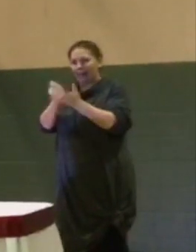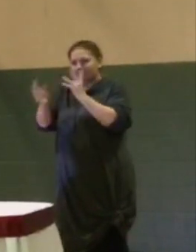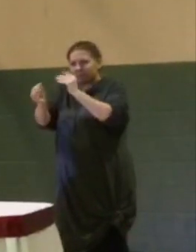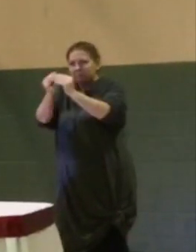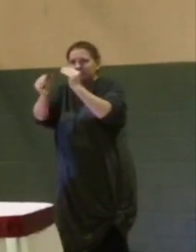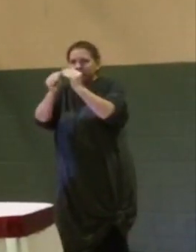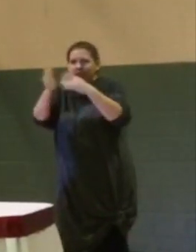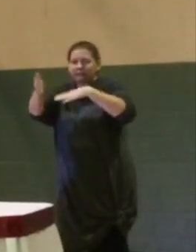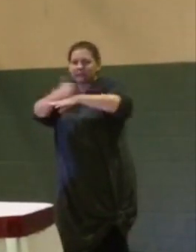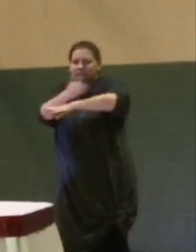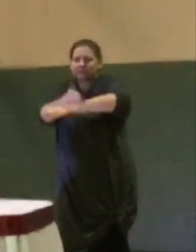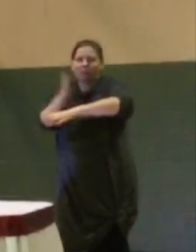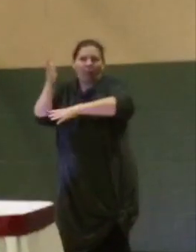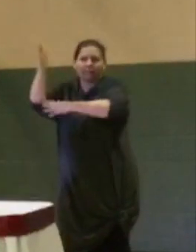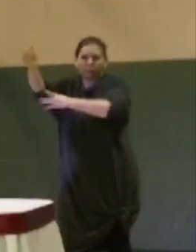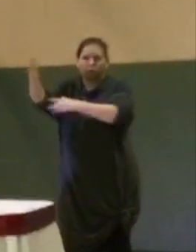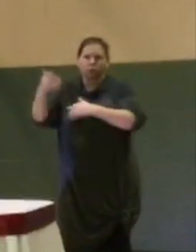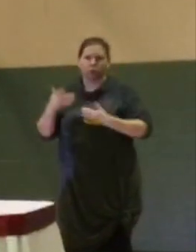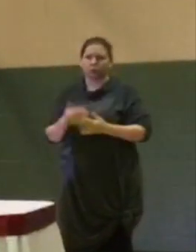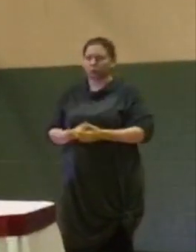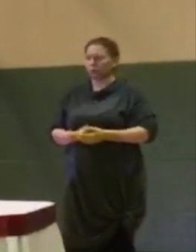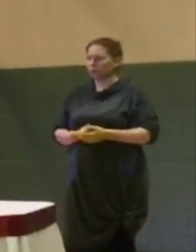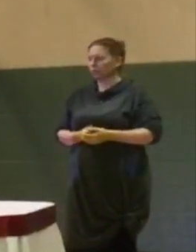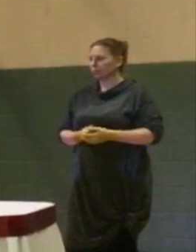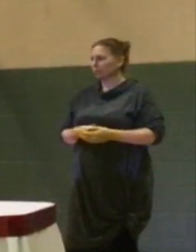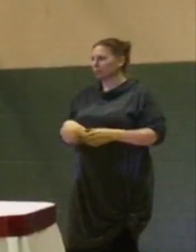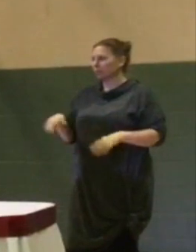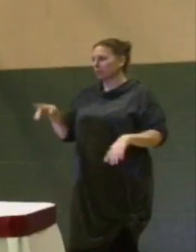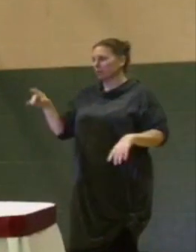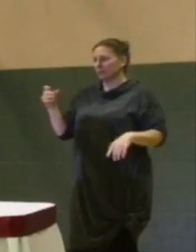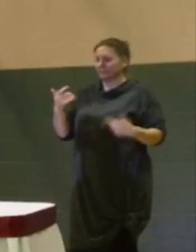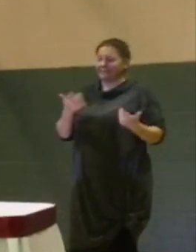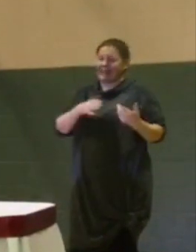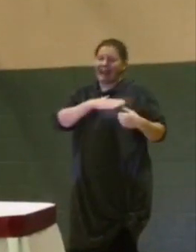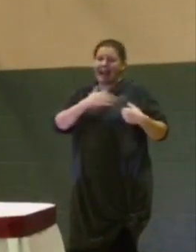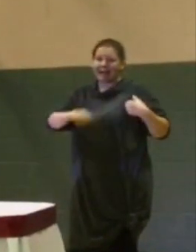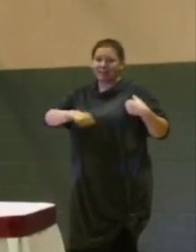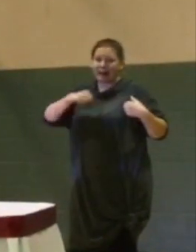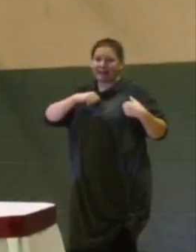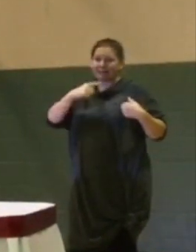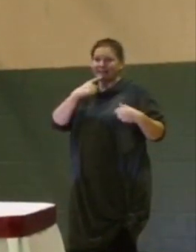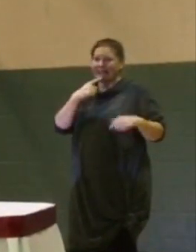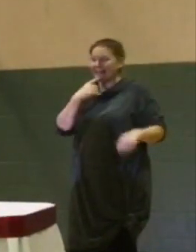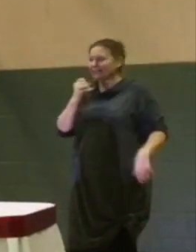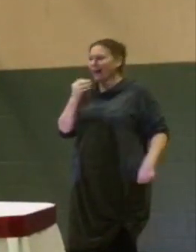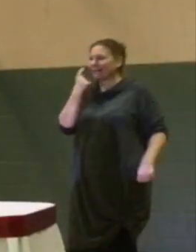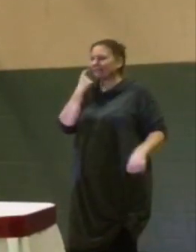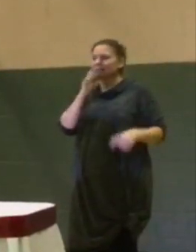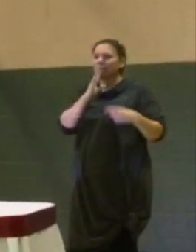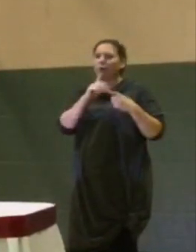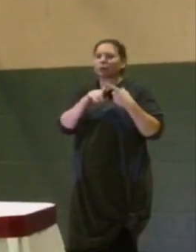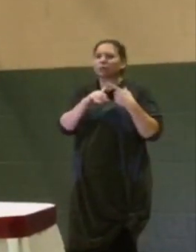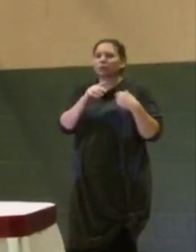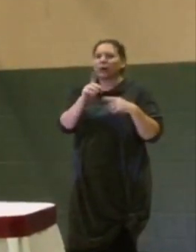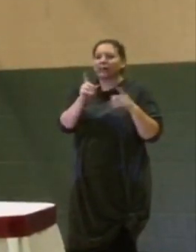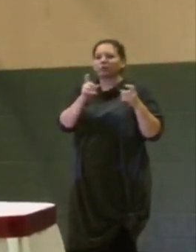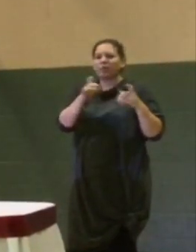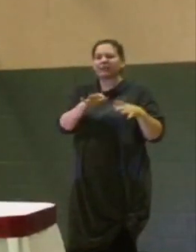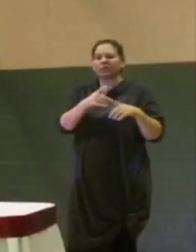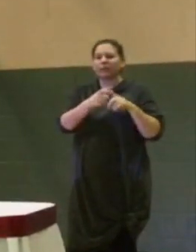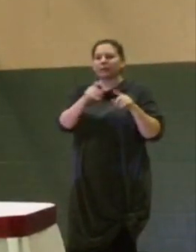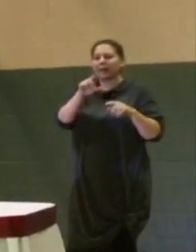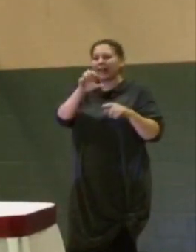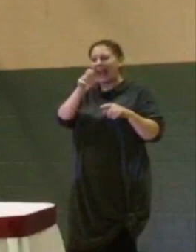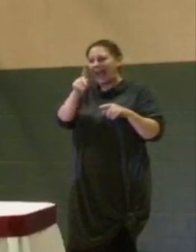blight moving forward. Ms. Galloway. So I'm proud to say just spoke to Michael Freeman today, director over the land bank,